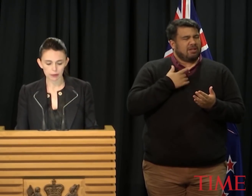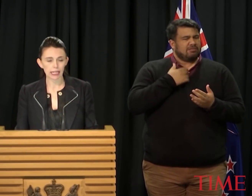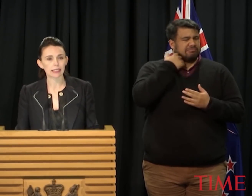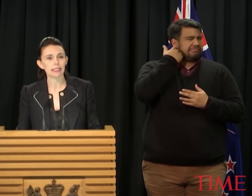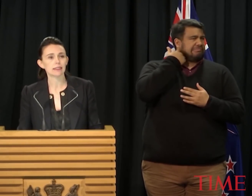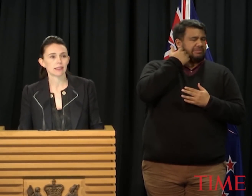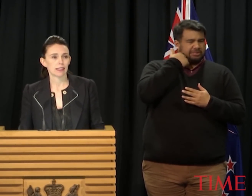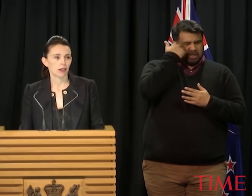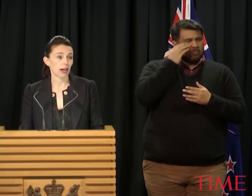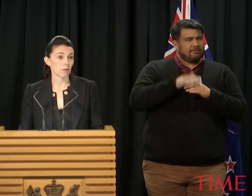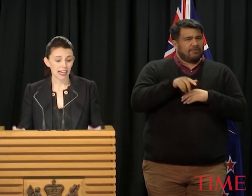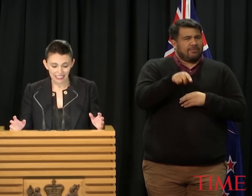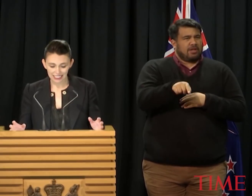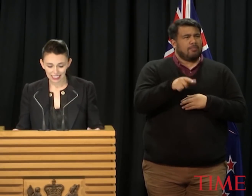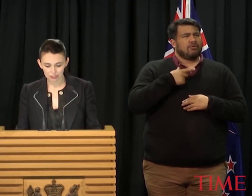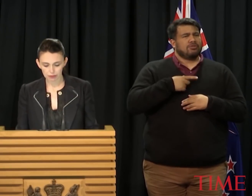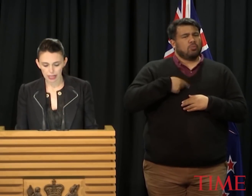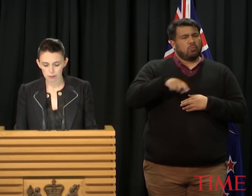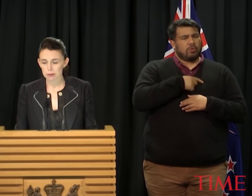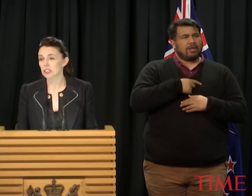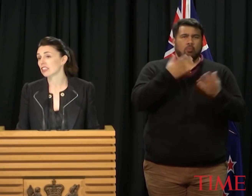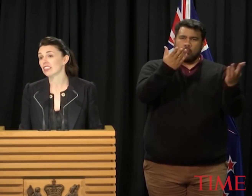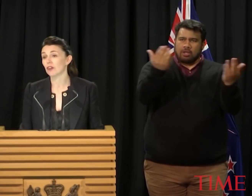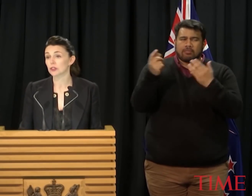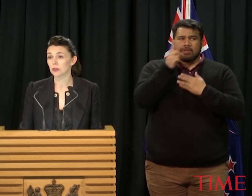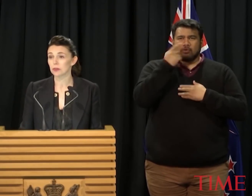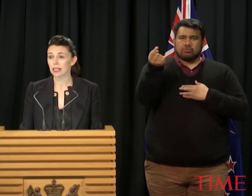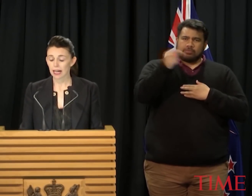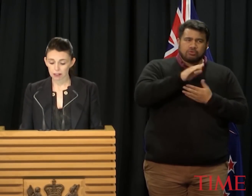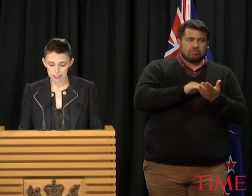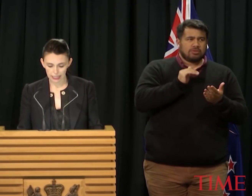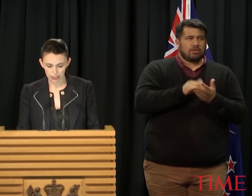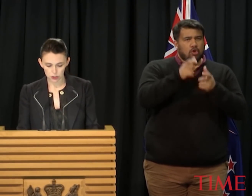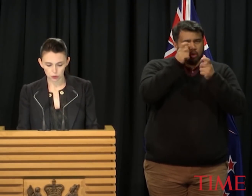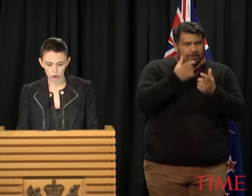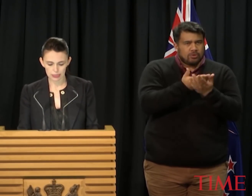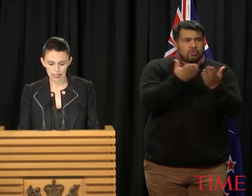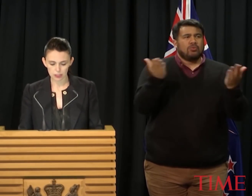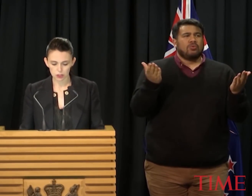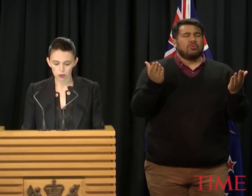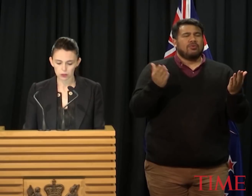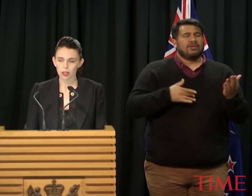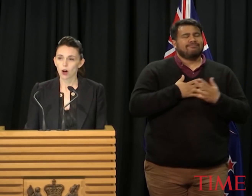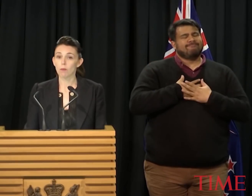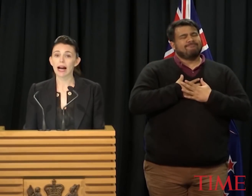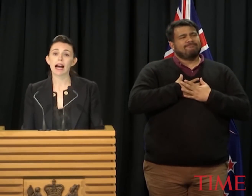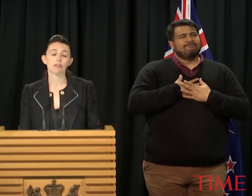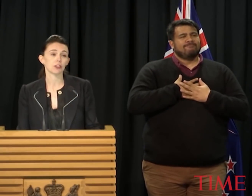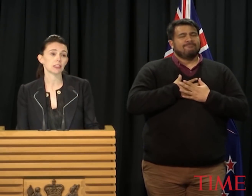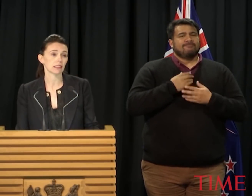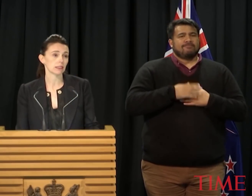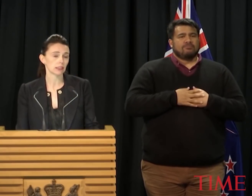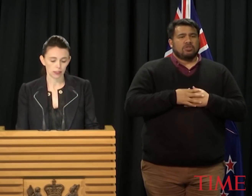on our hospitality, on our manaakitanga, especially to those who are visiting our shores. And so, on